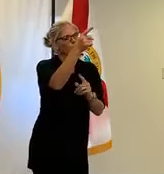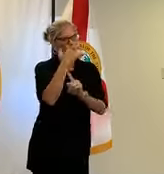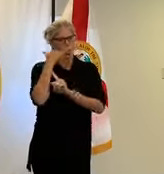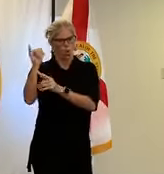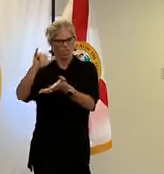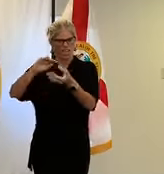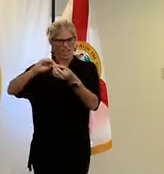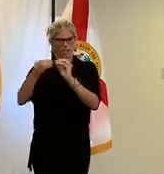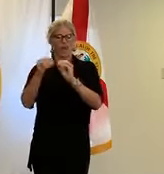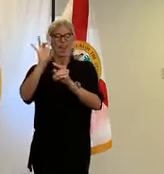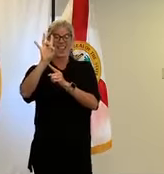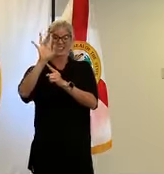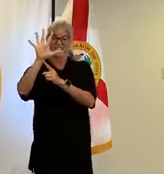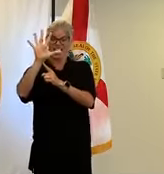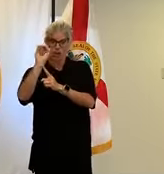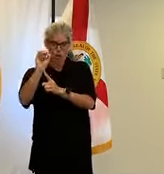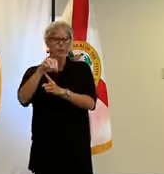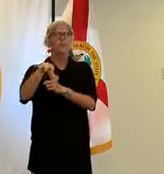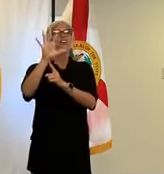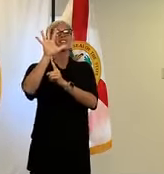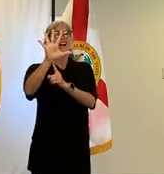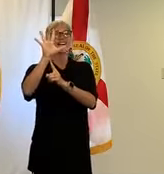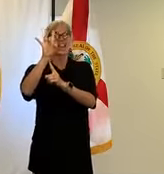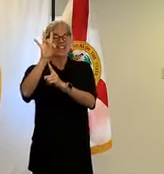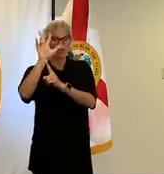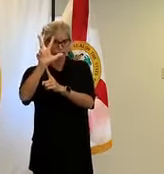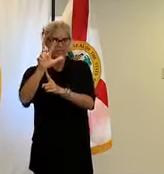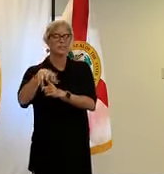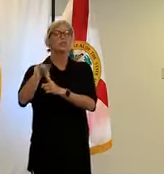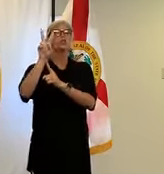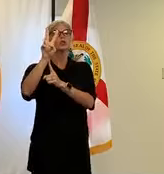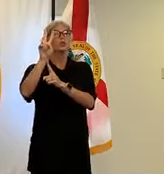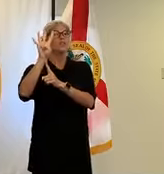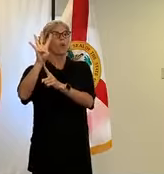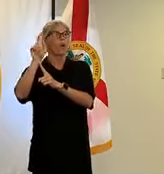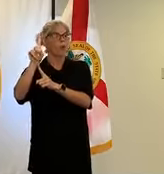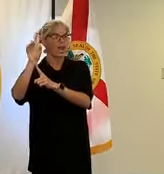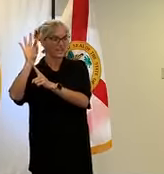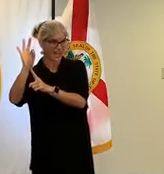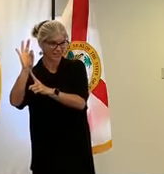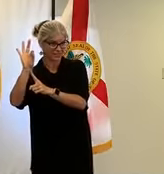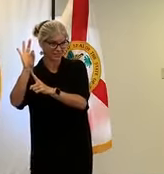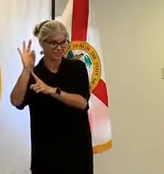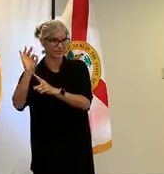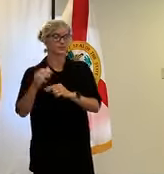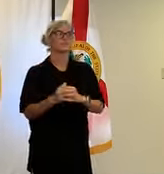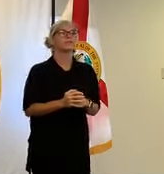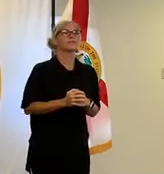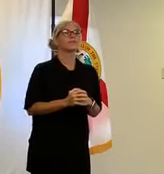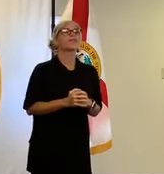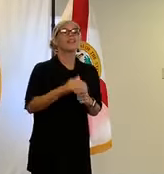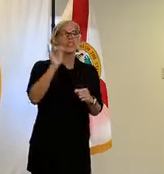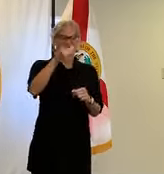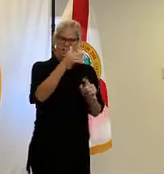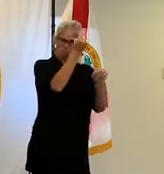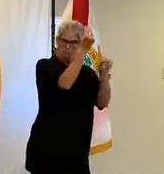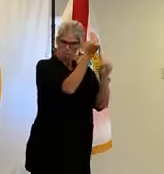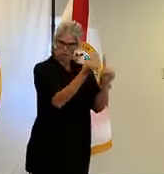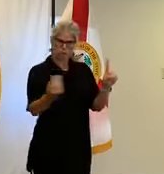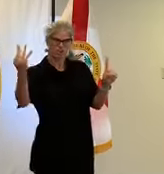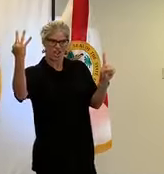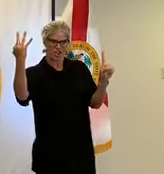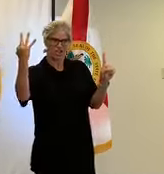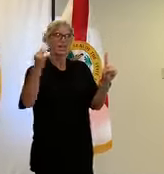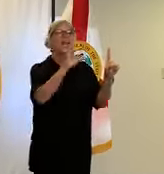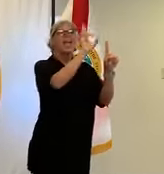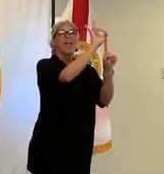850-583-2419 and that is monday through friday 8 a.m to